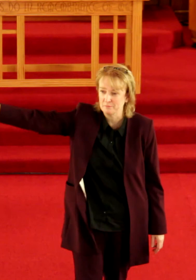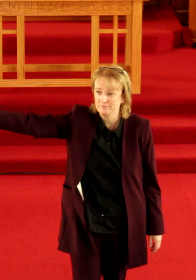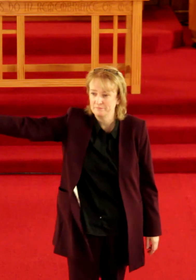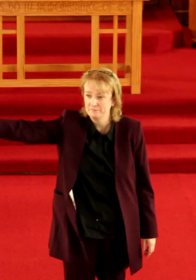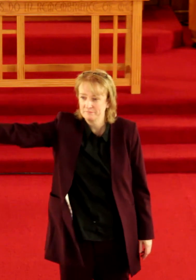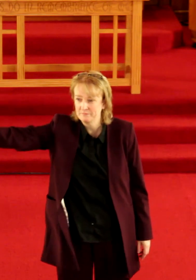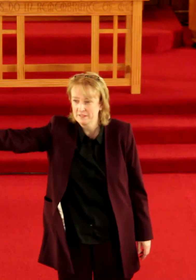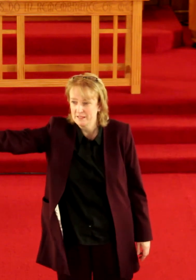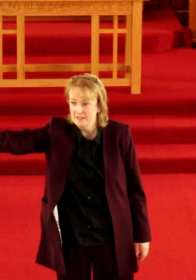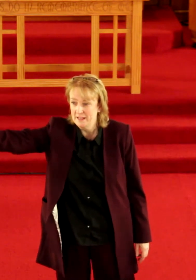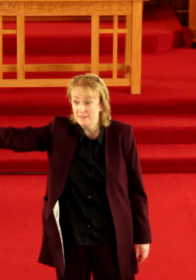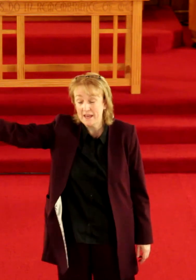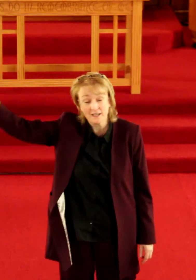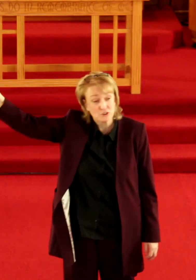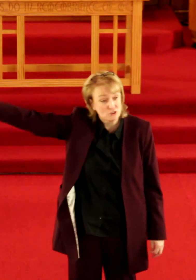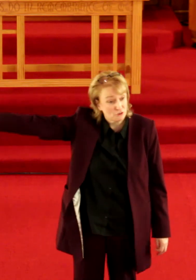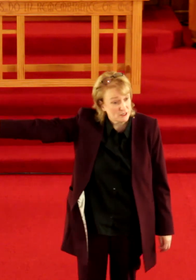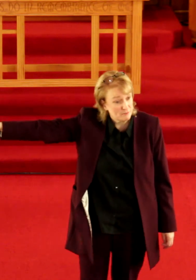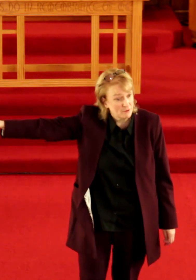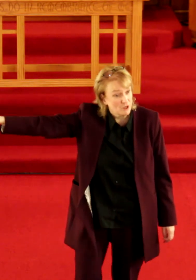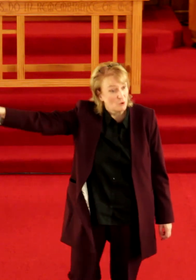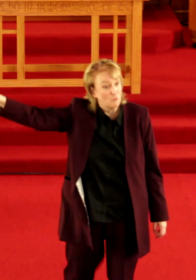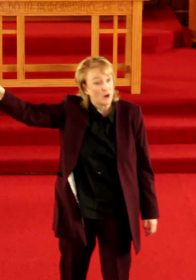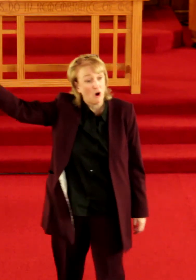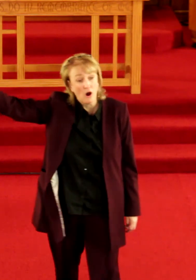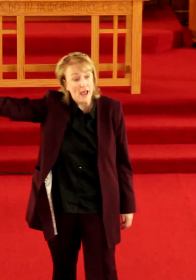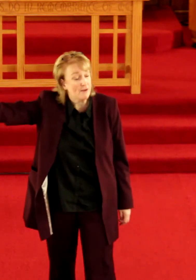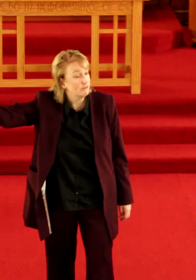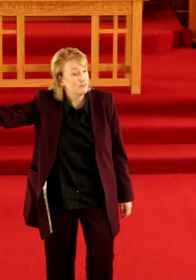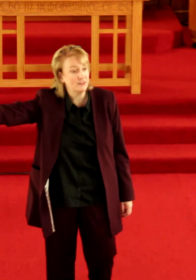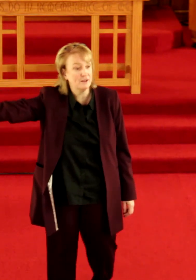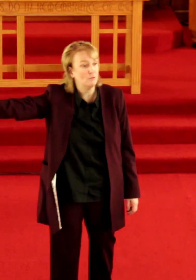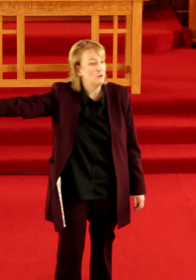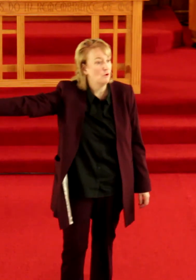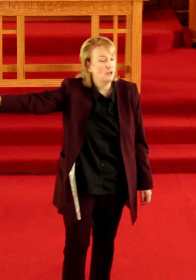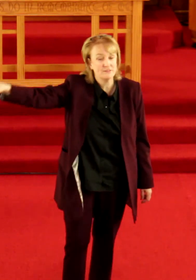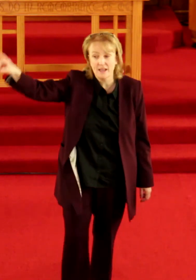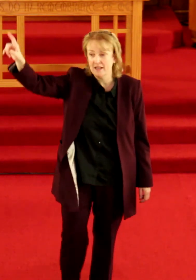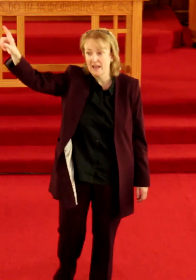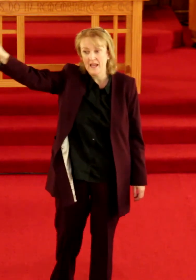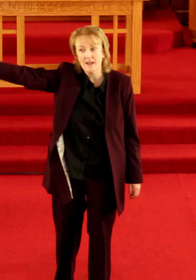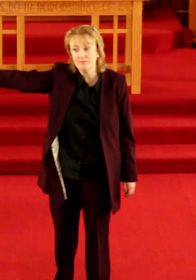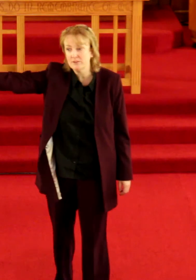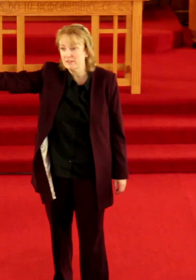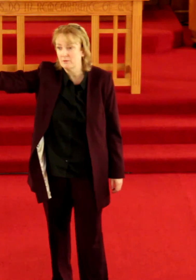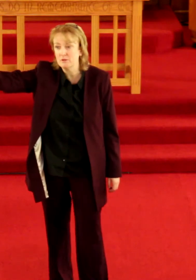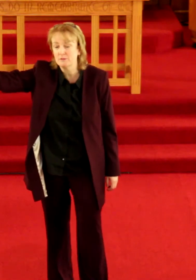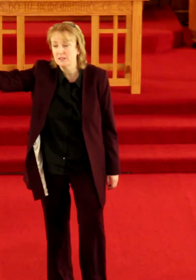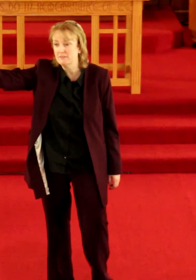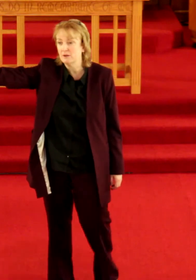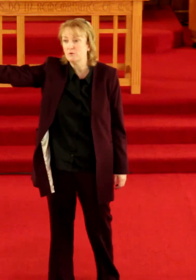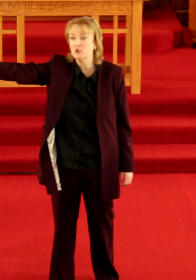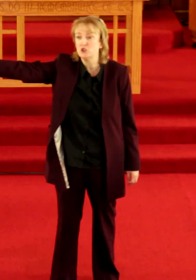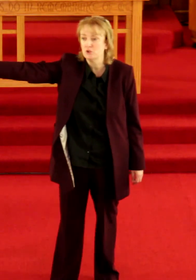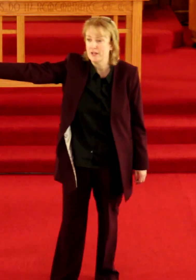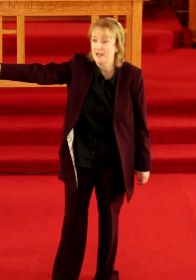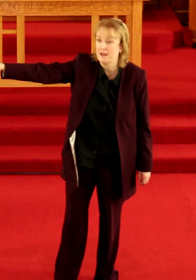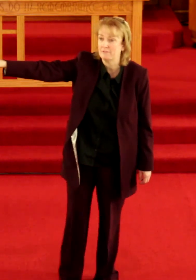that extreme where everything that we want and everything that we believe that we should have